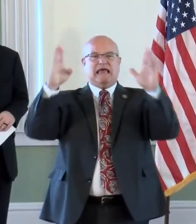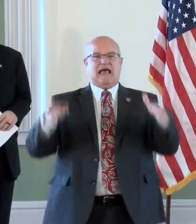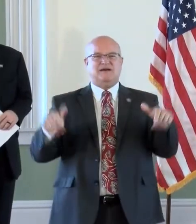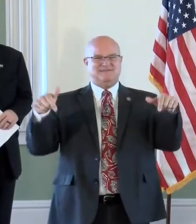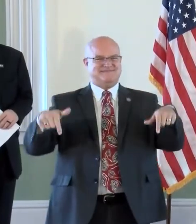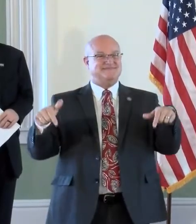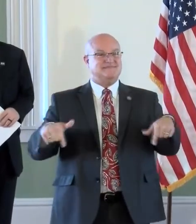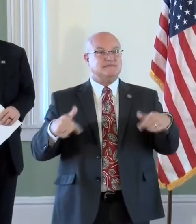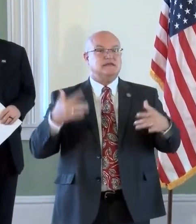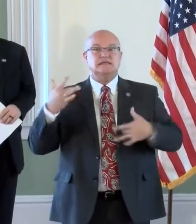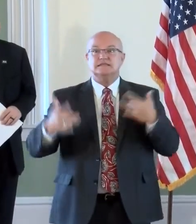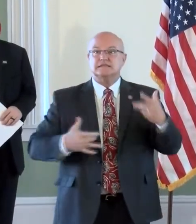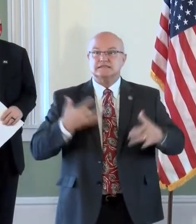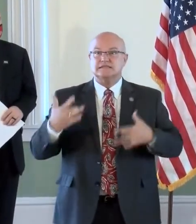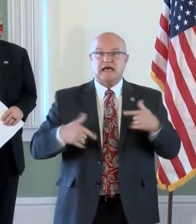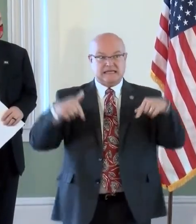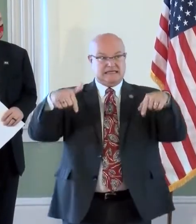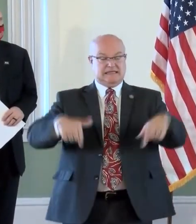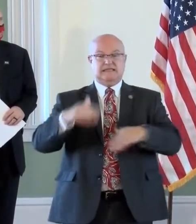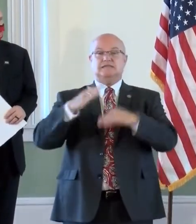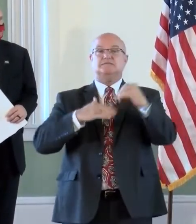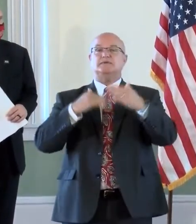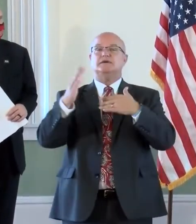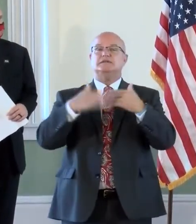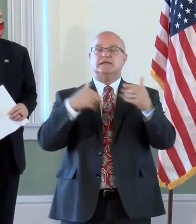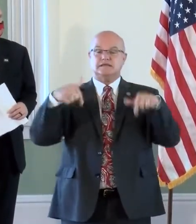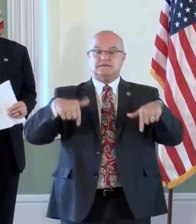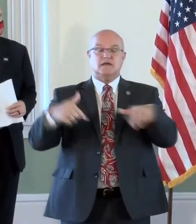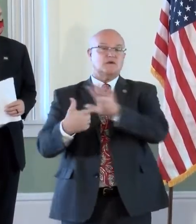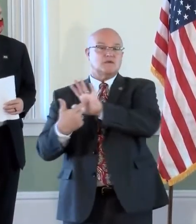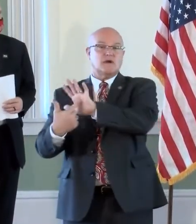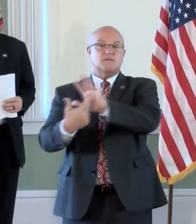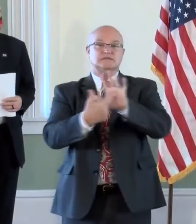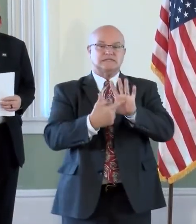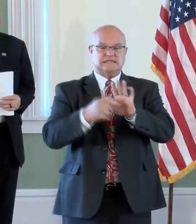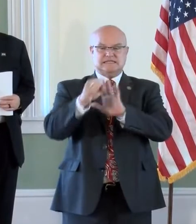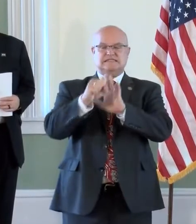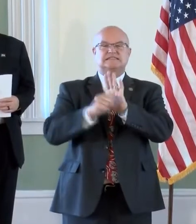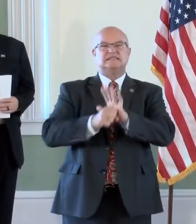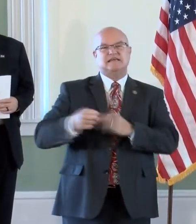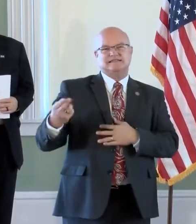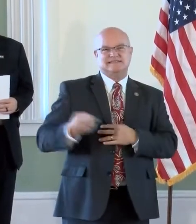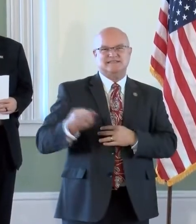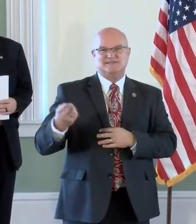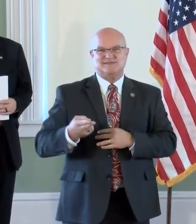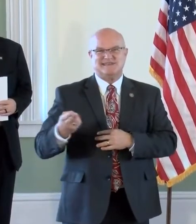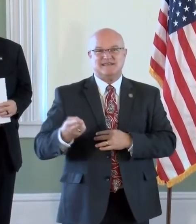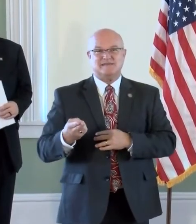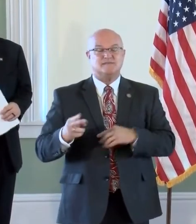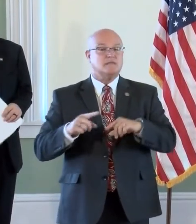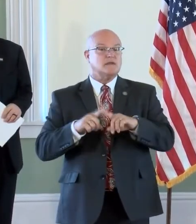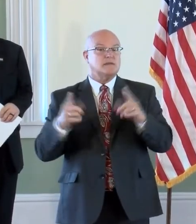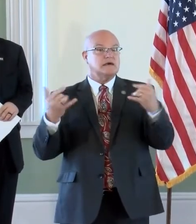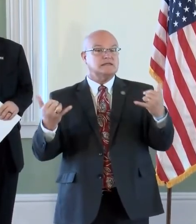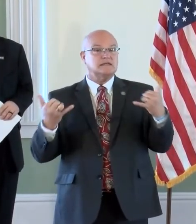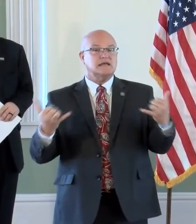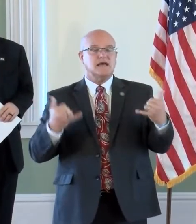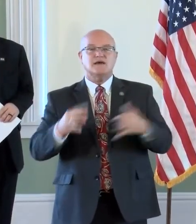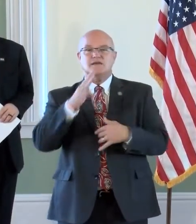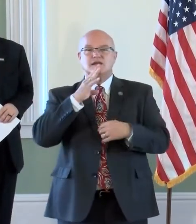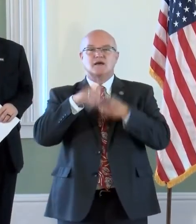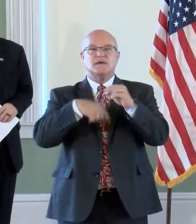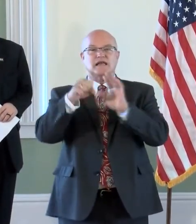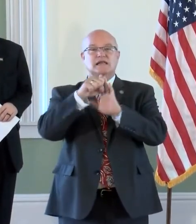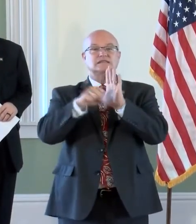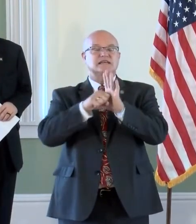exciting to be in this building that represents our state's history. Today, we want to talk about our